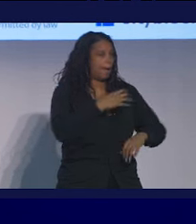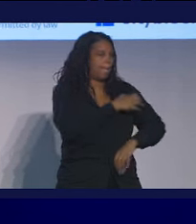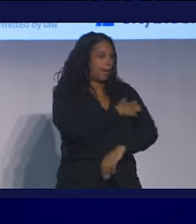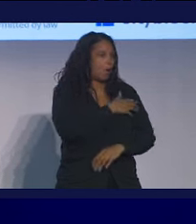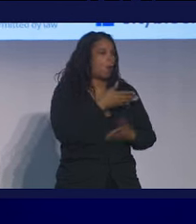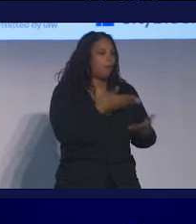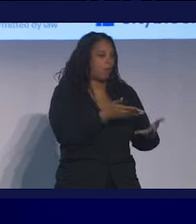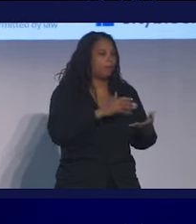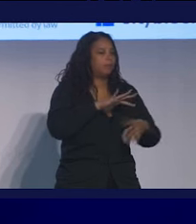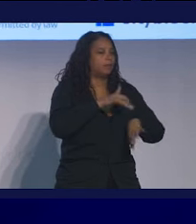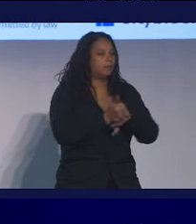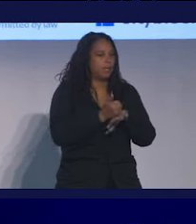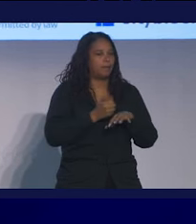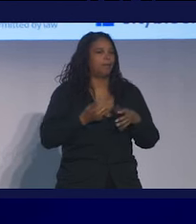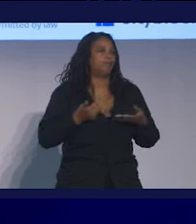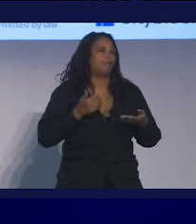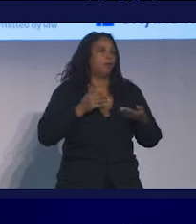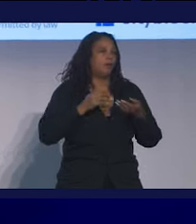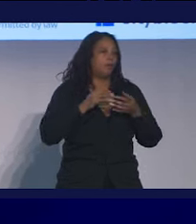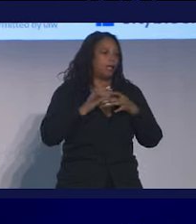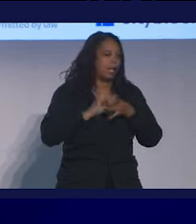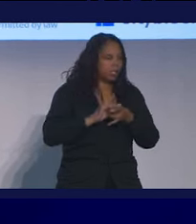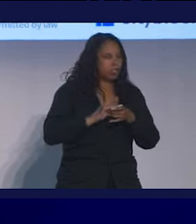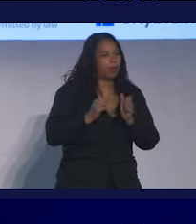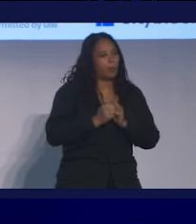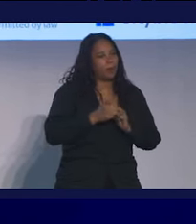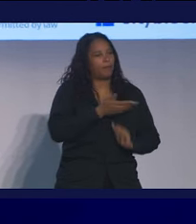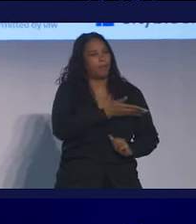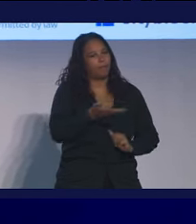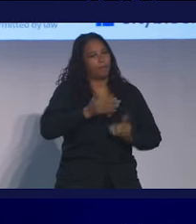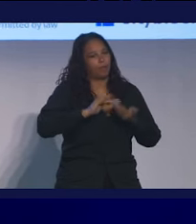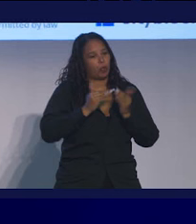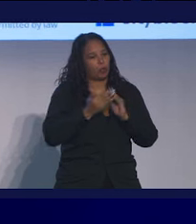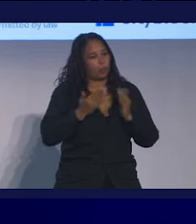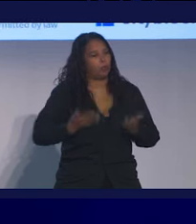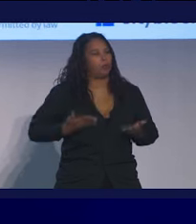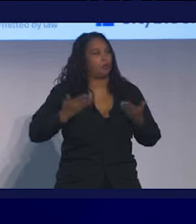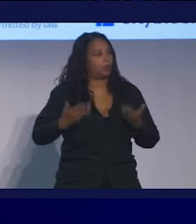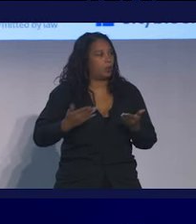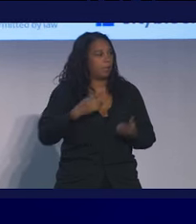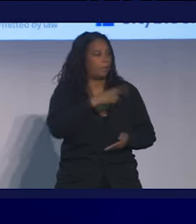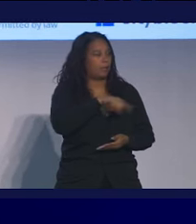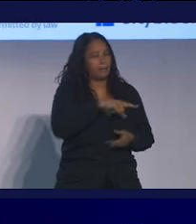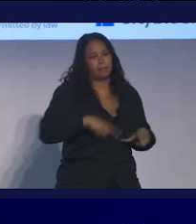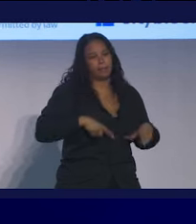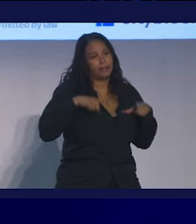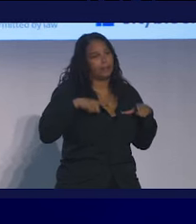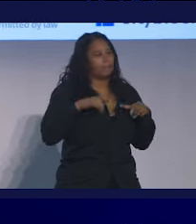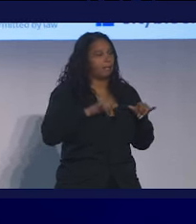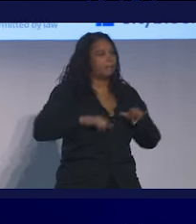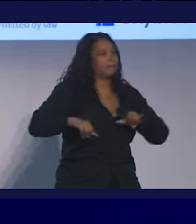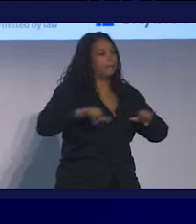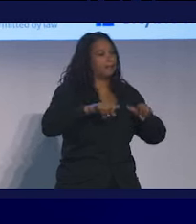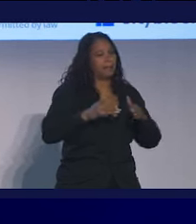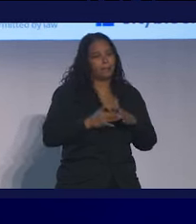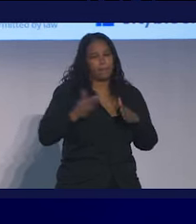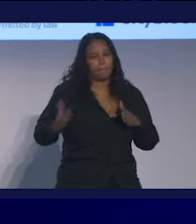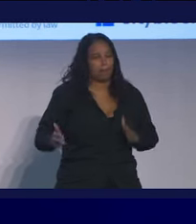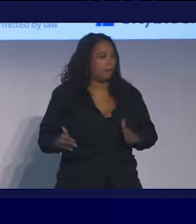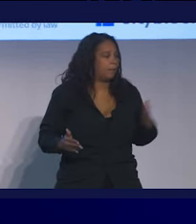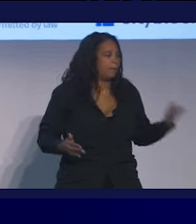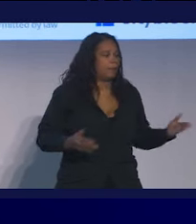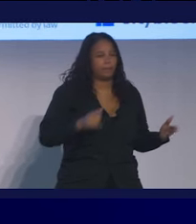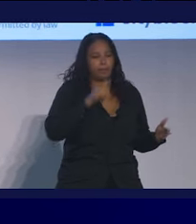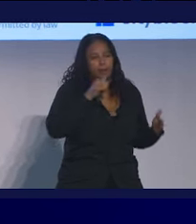with the members whom we serve. They sound just like you. They have lived experience. They grew up on the same block. They're not here to preach at you